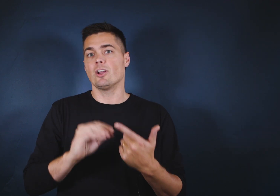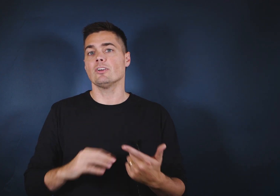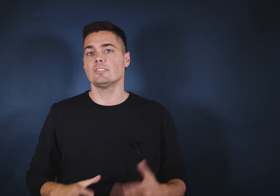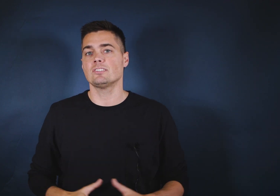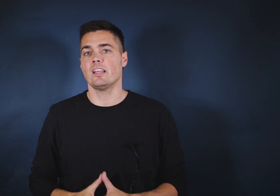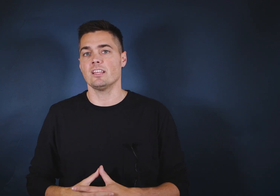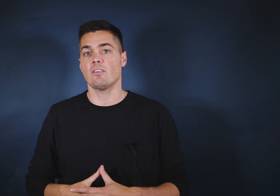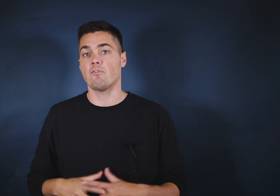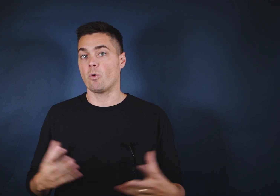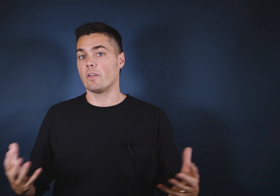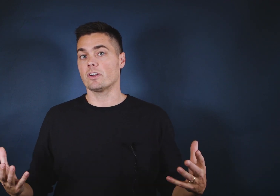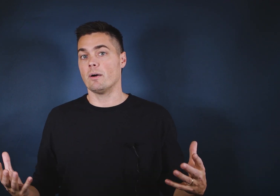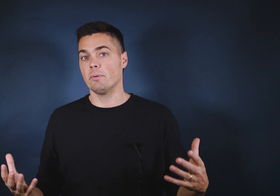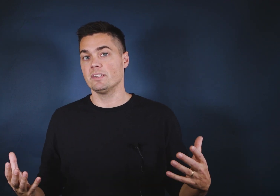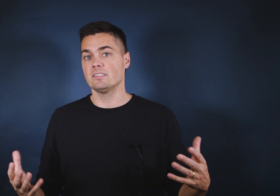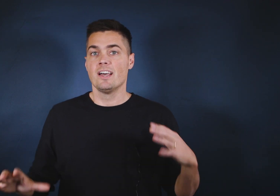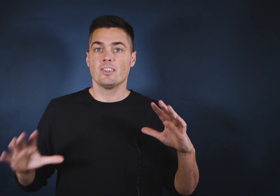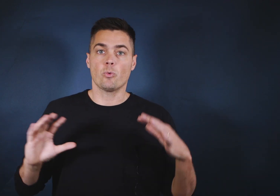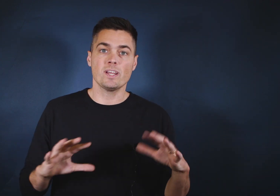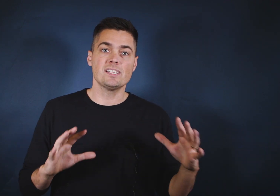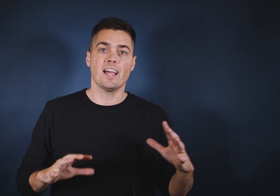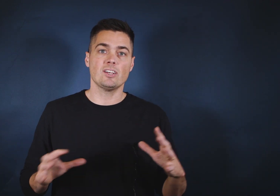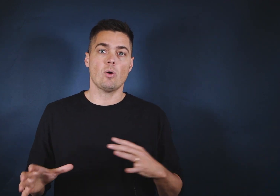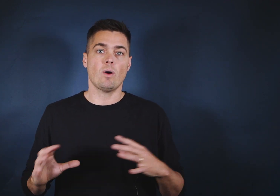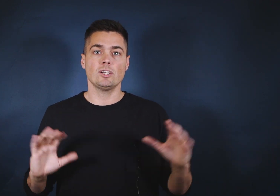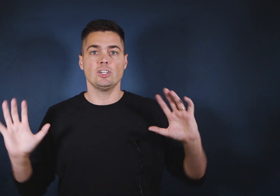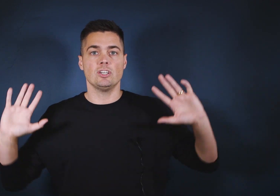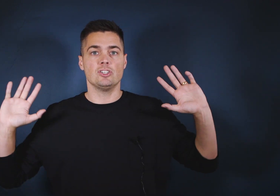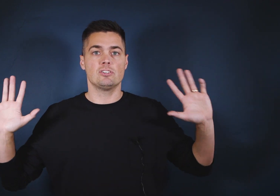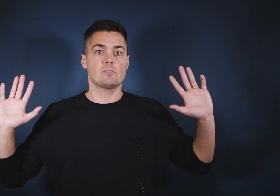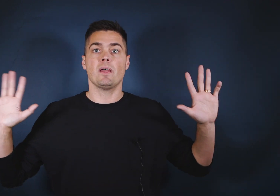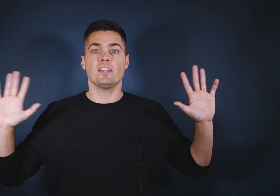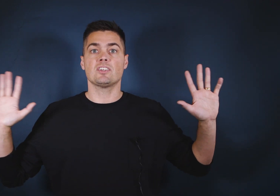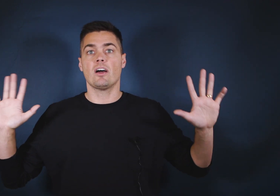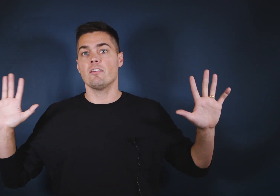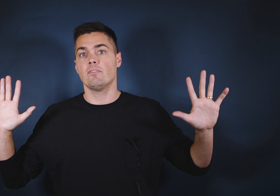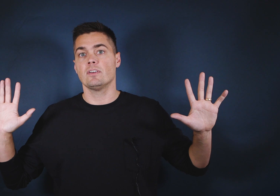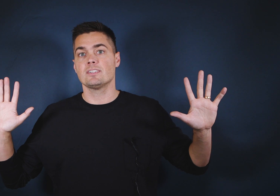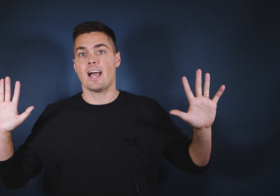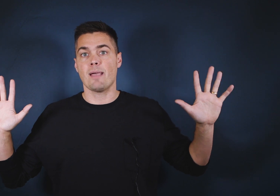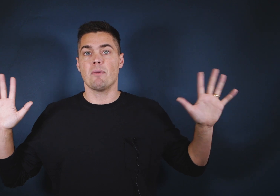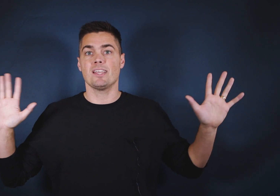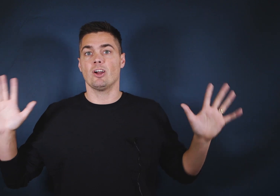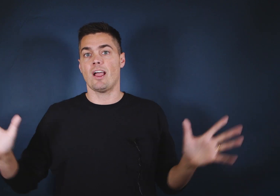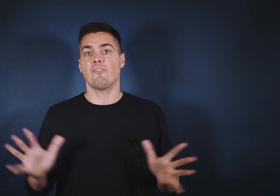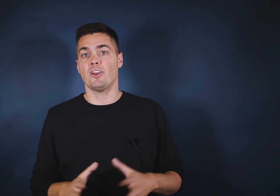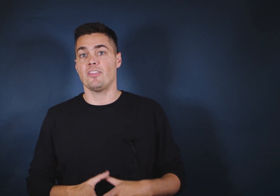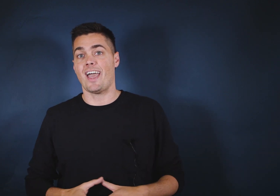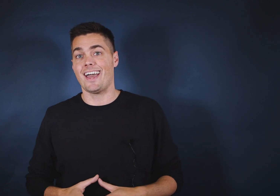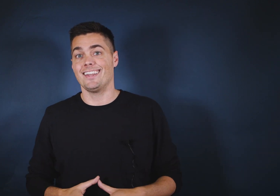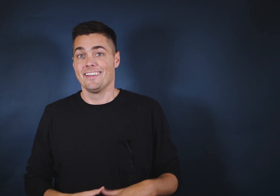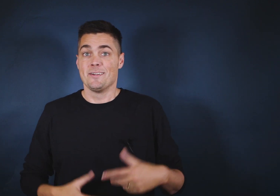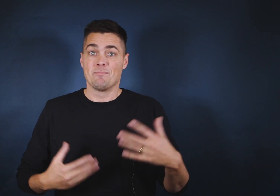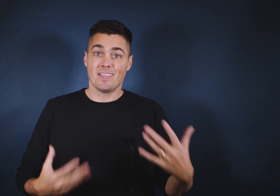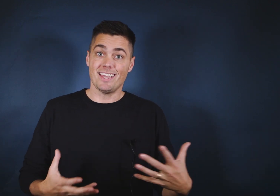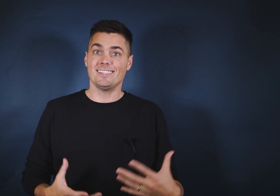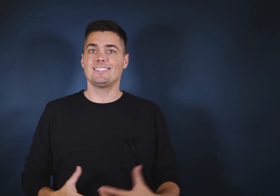but they're also selling it to four other companies. The reason I don't want you to spend a ton of time, money or effort on that is